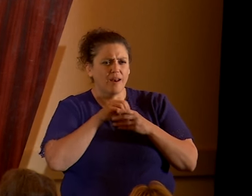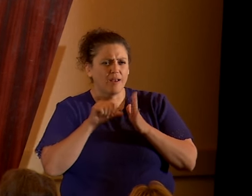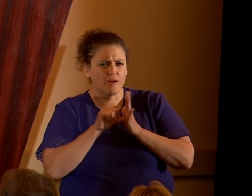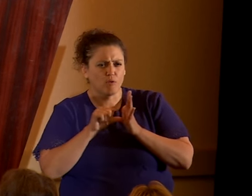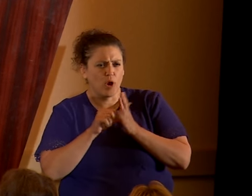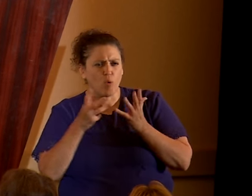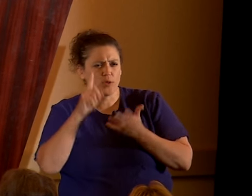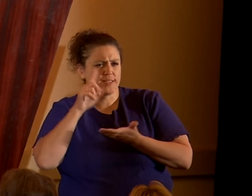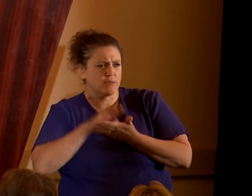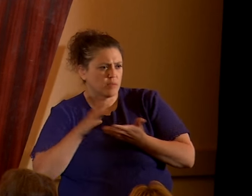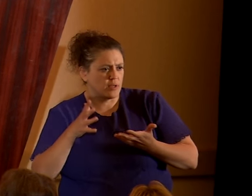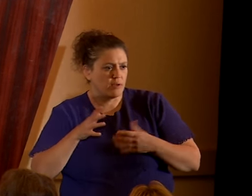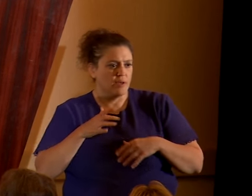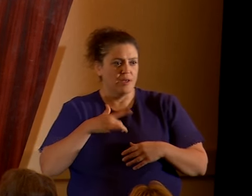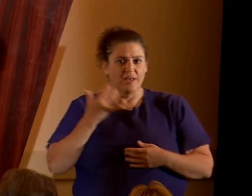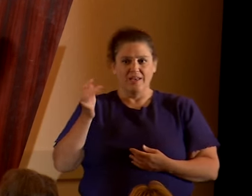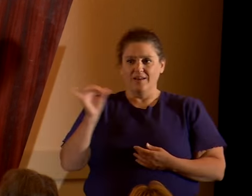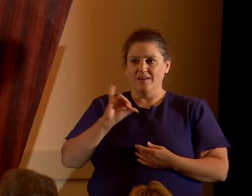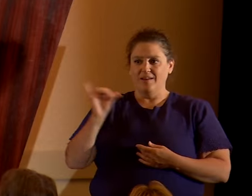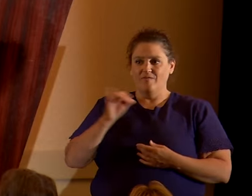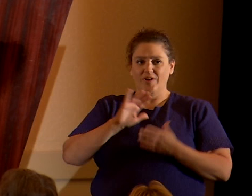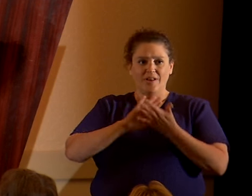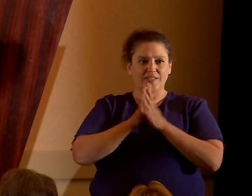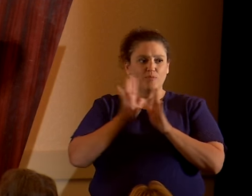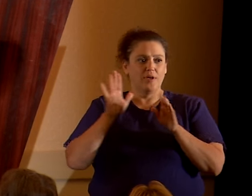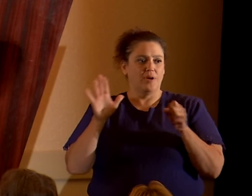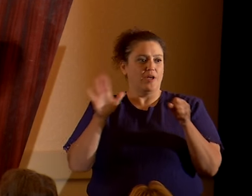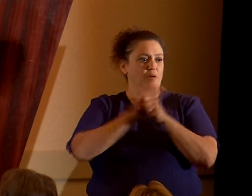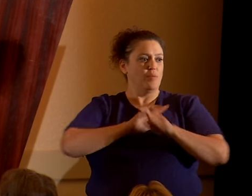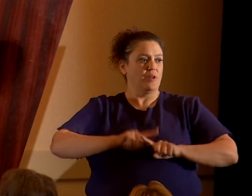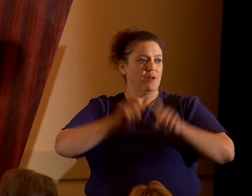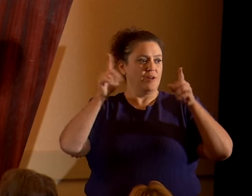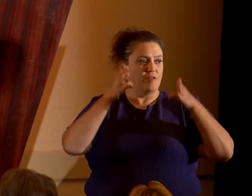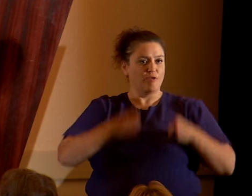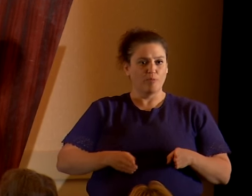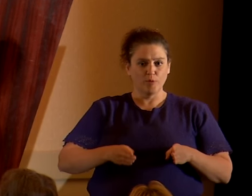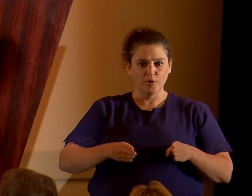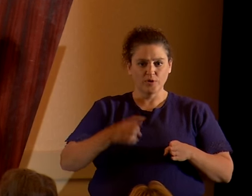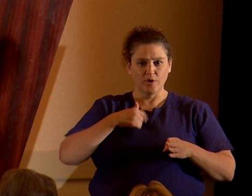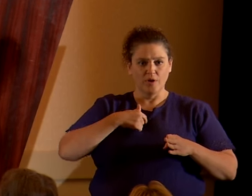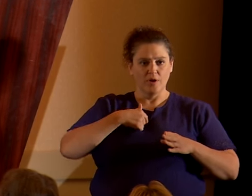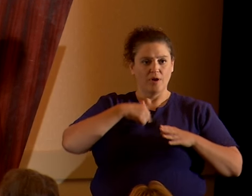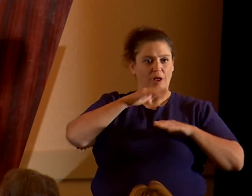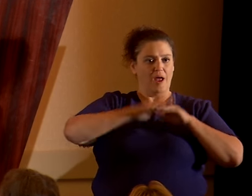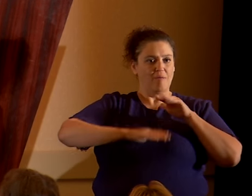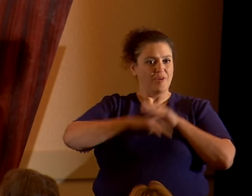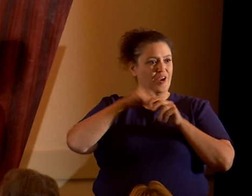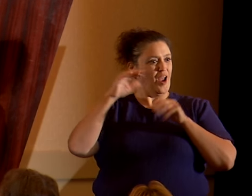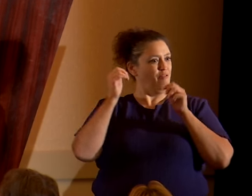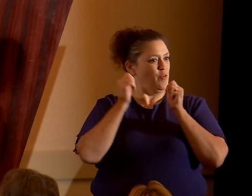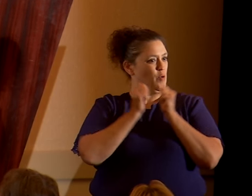it's like feeling like being the oldest sober person in a culture with the drunk people and you're not allowed to drive.